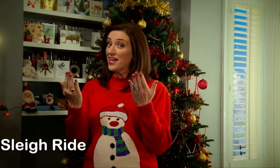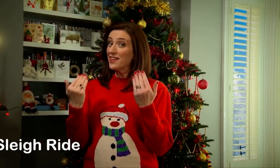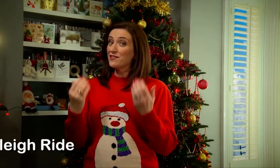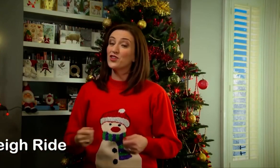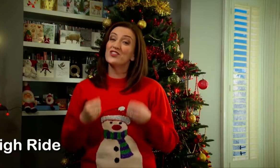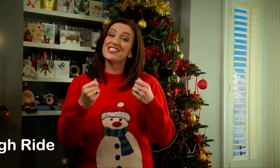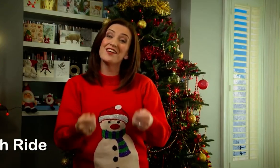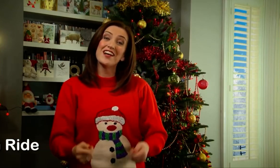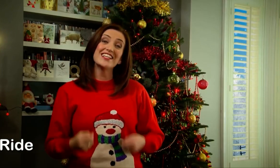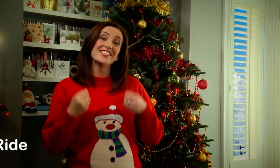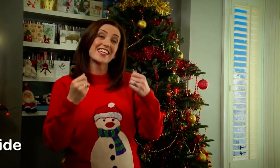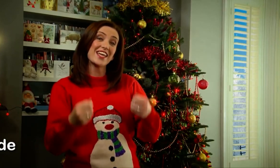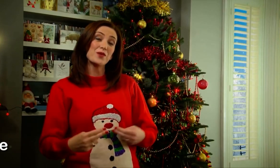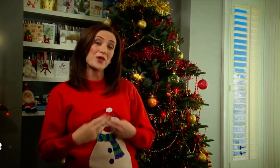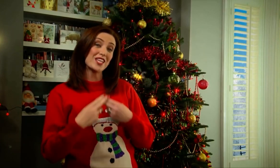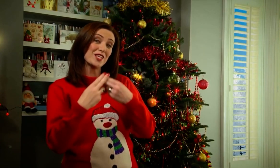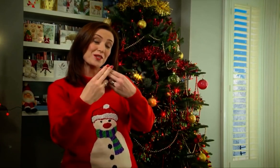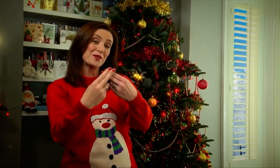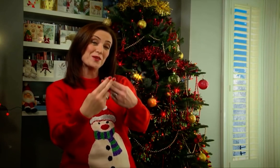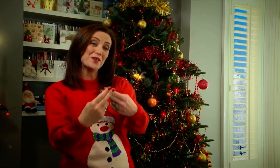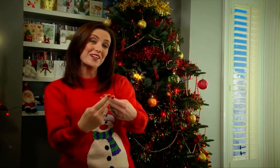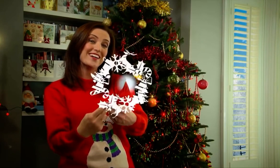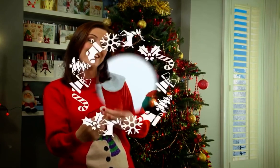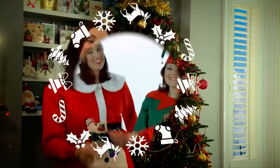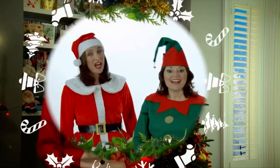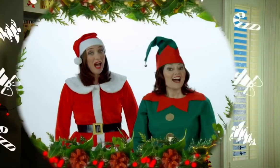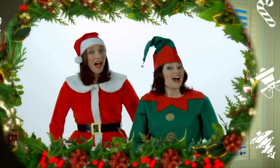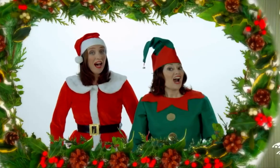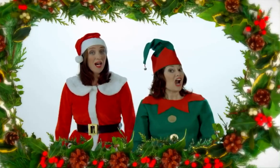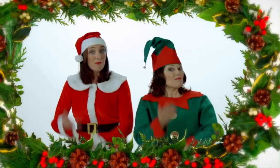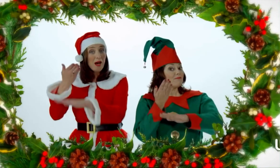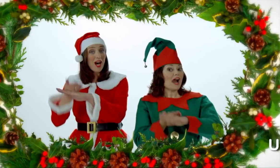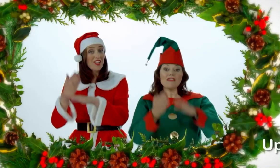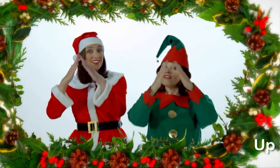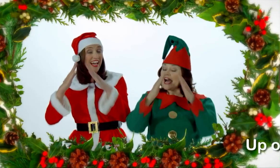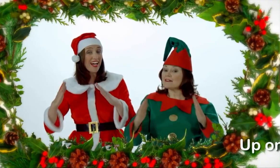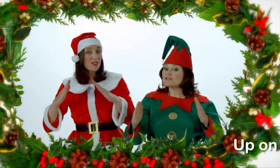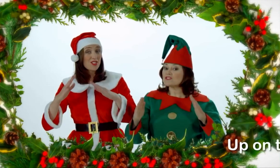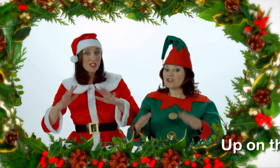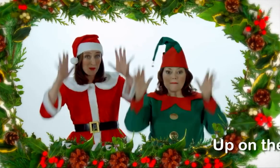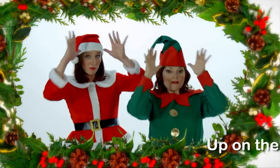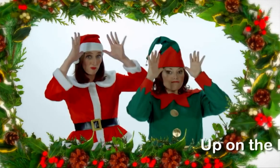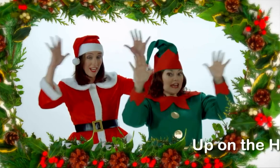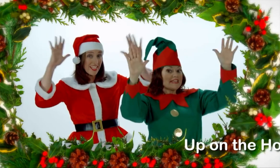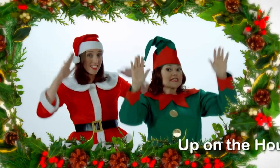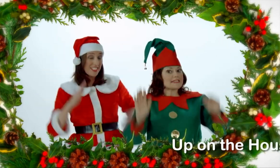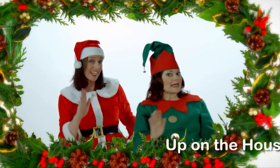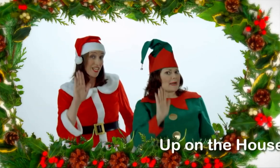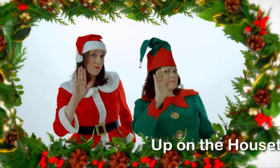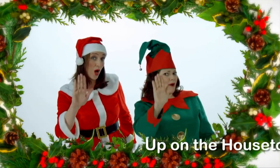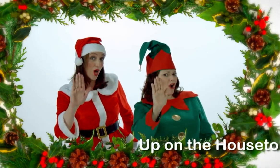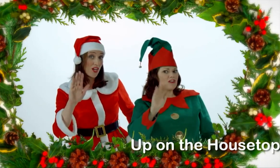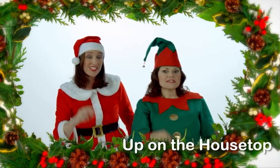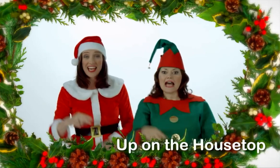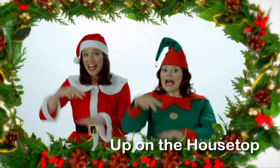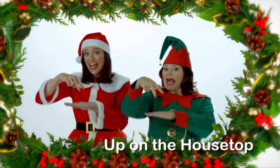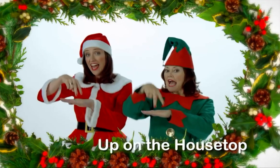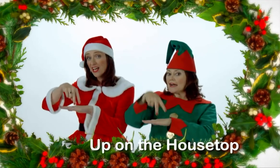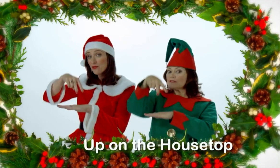weather For a sleigh ride together with you Up on the housetop, reindeer paws Out